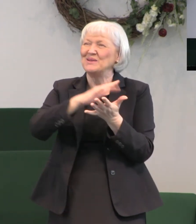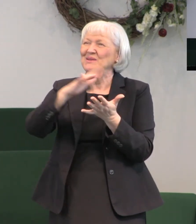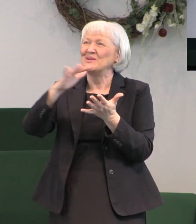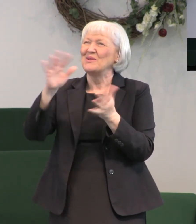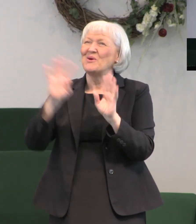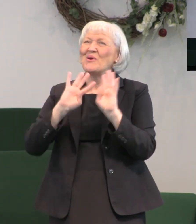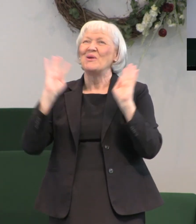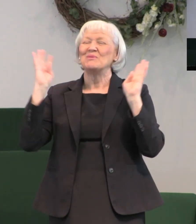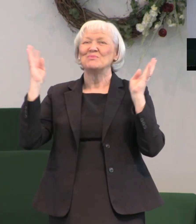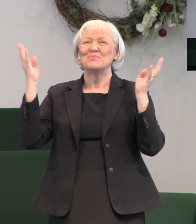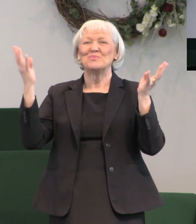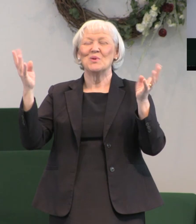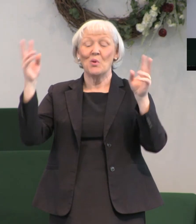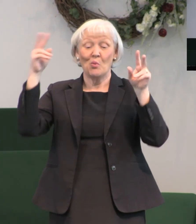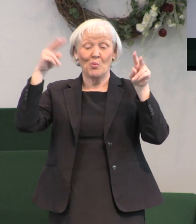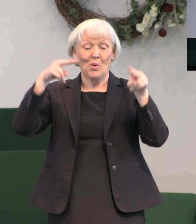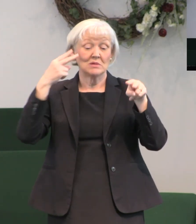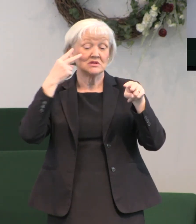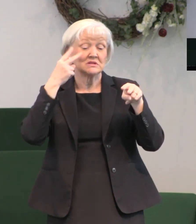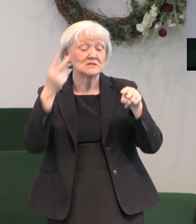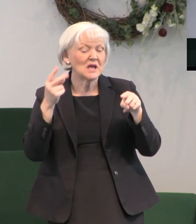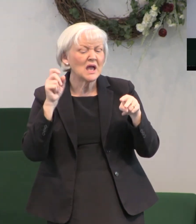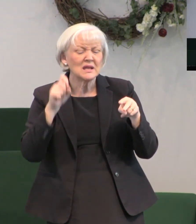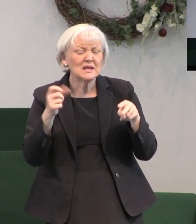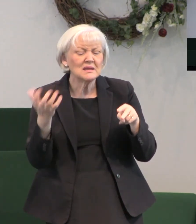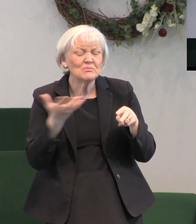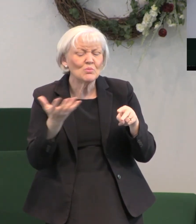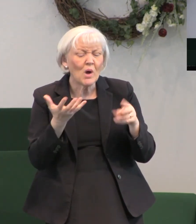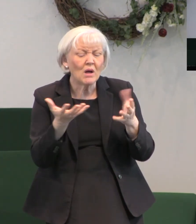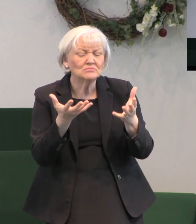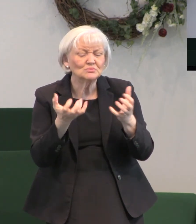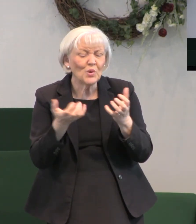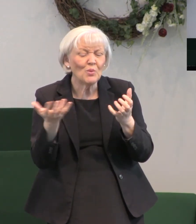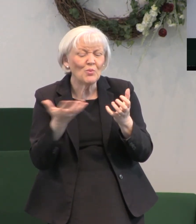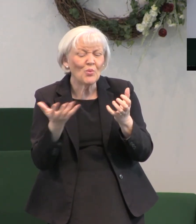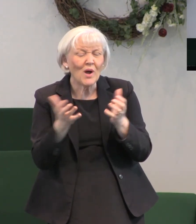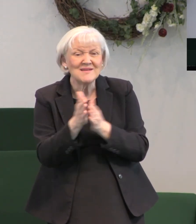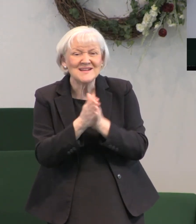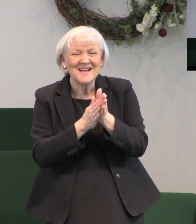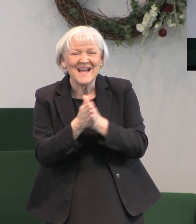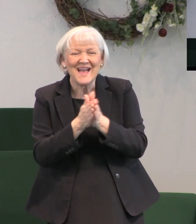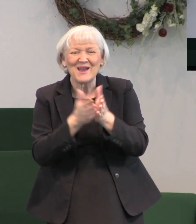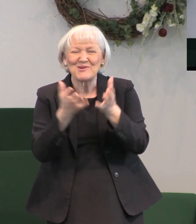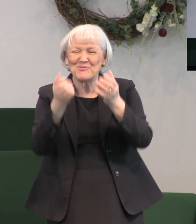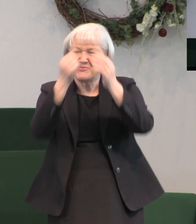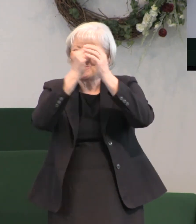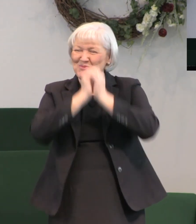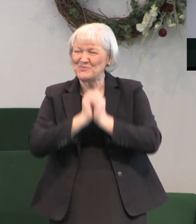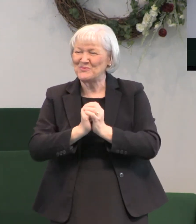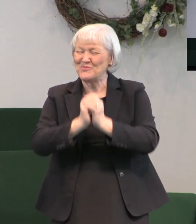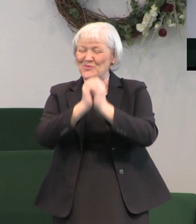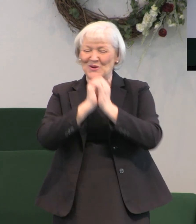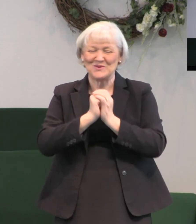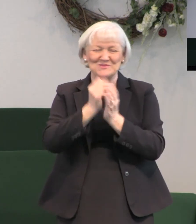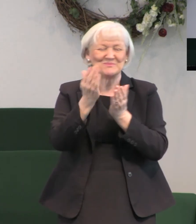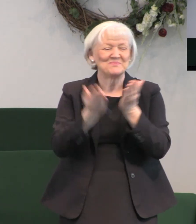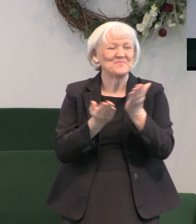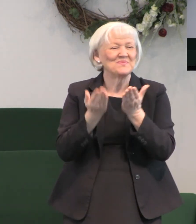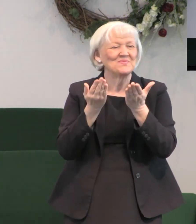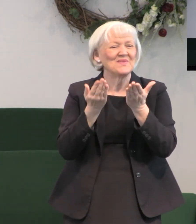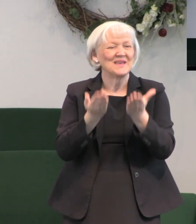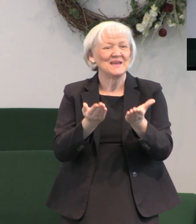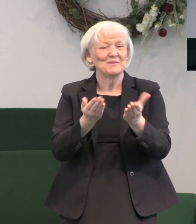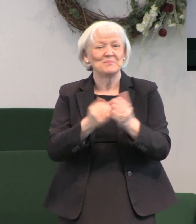watching to see what he needs or what he wants and eager to worship him and give service to him he